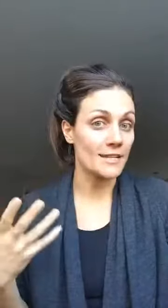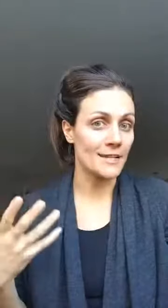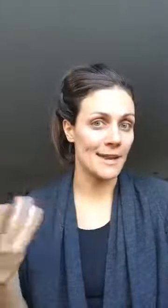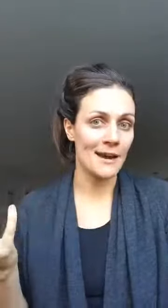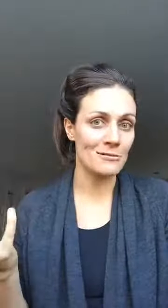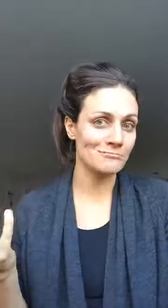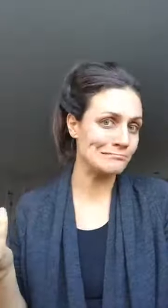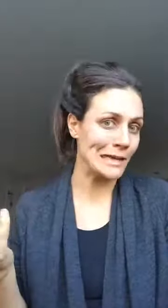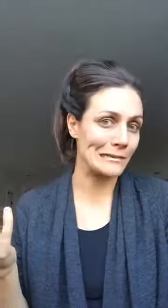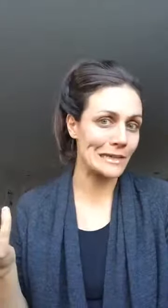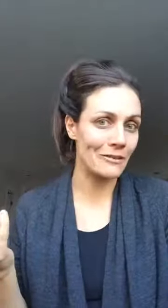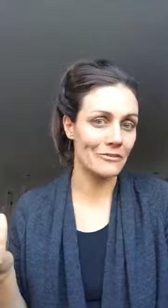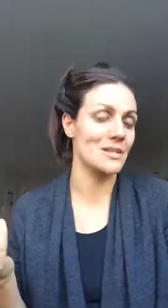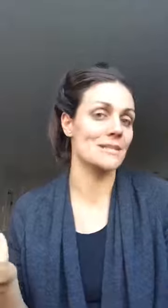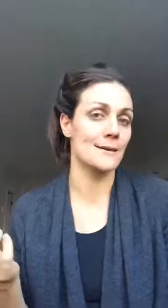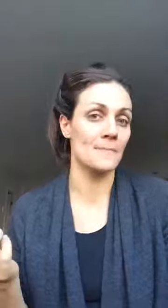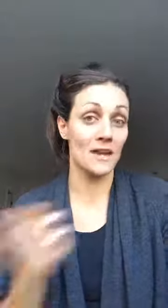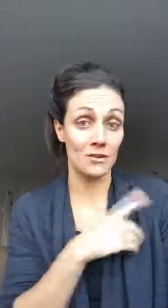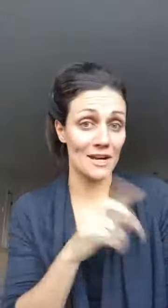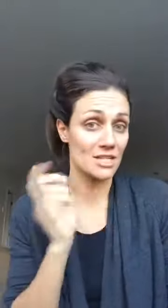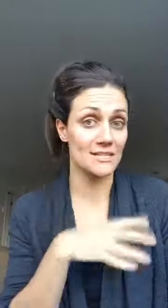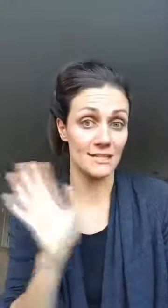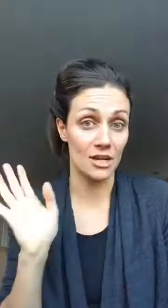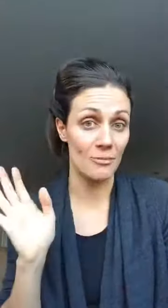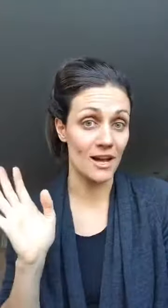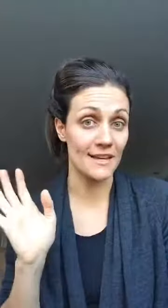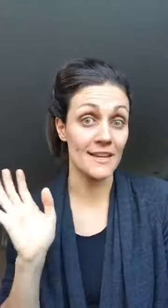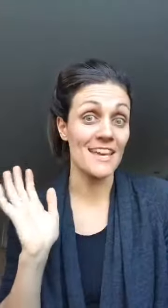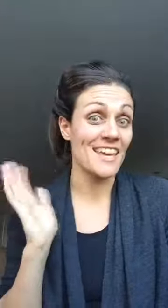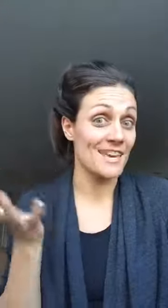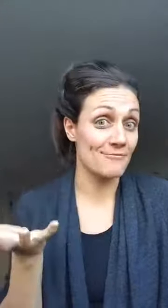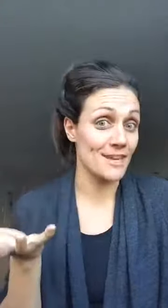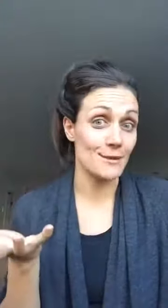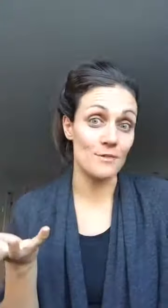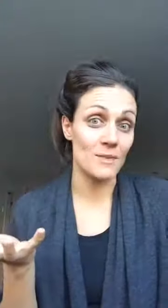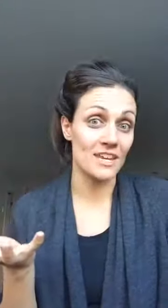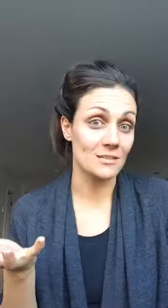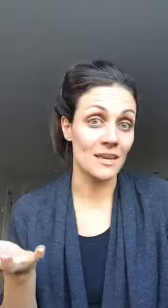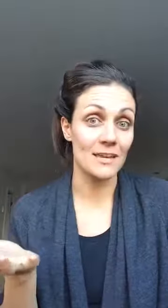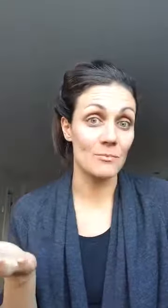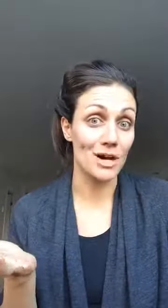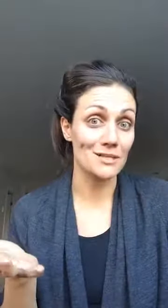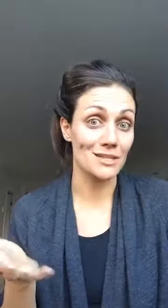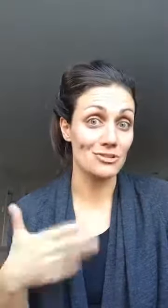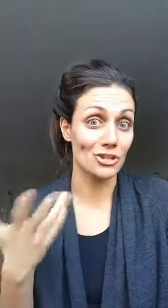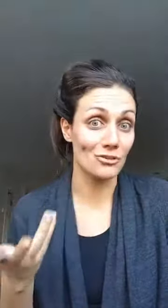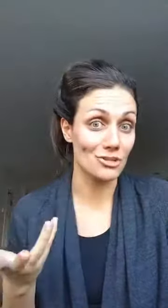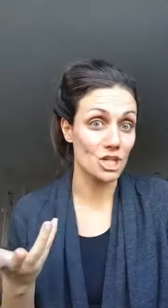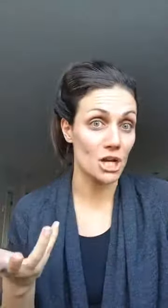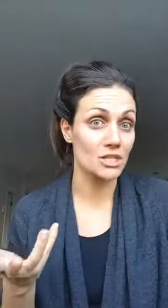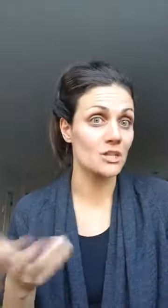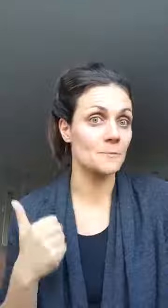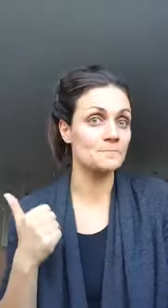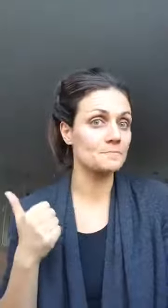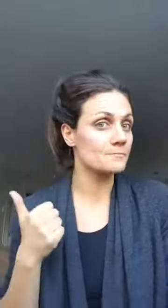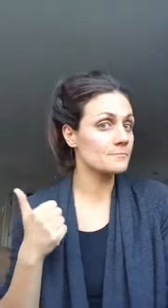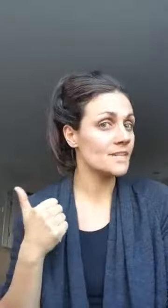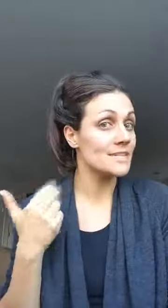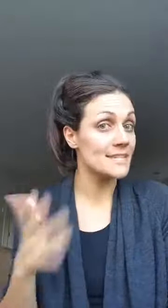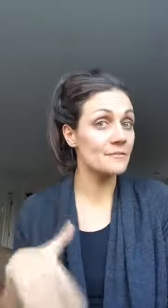now i don't think anyone reads them i know i just delete all mine if they even make it to my inbox they usually go to junk so different